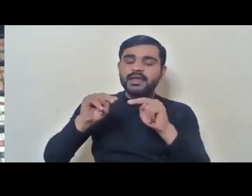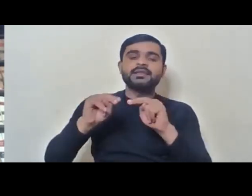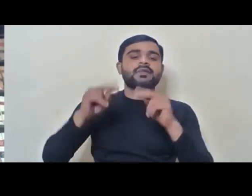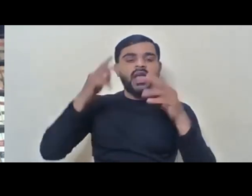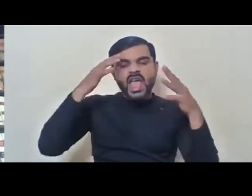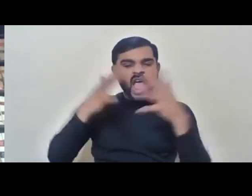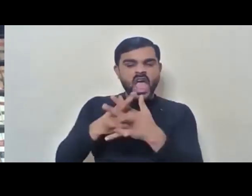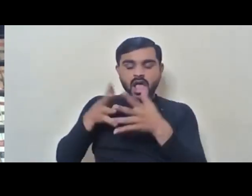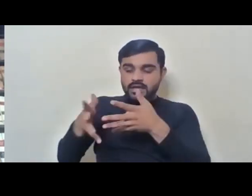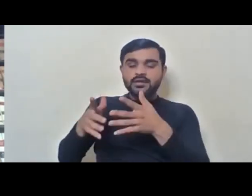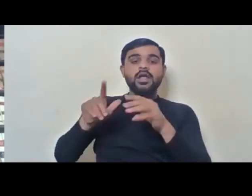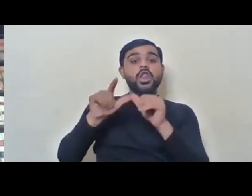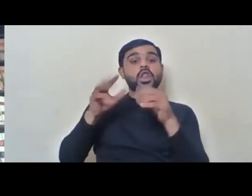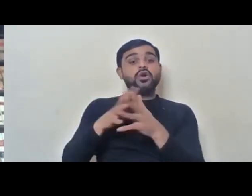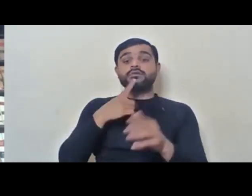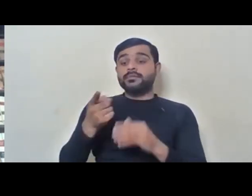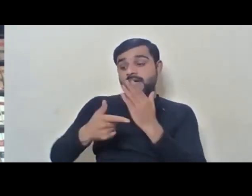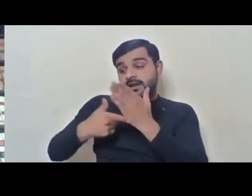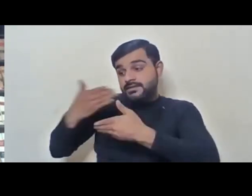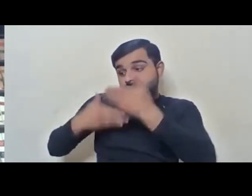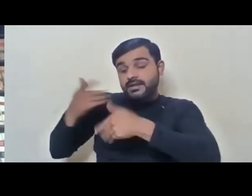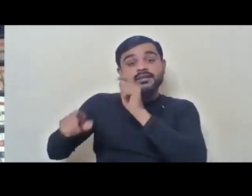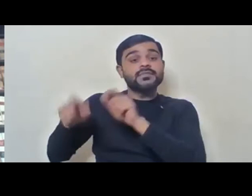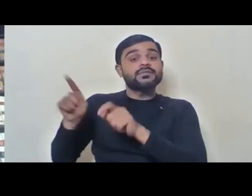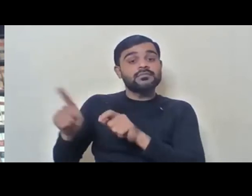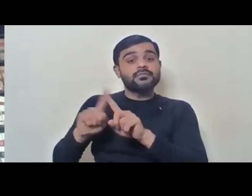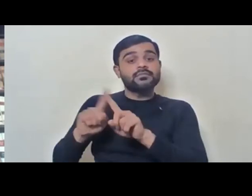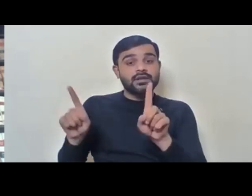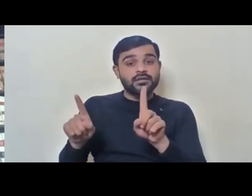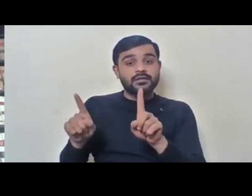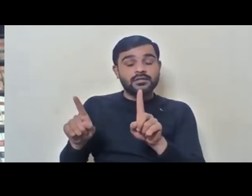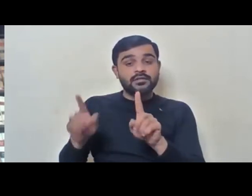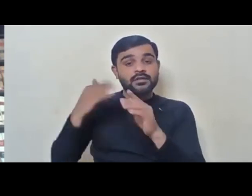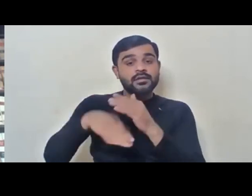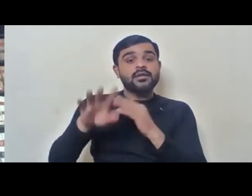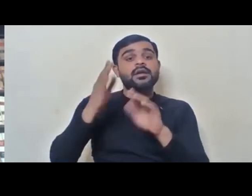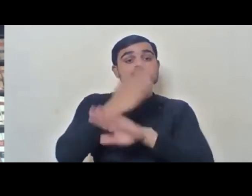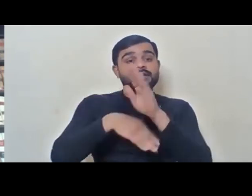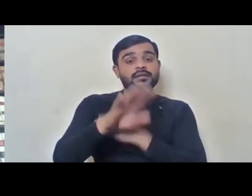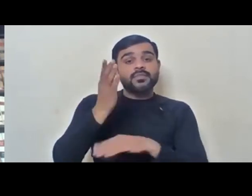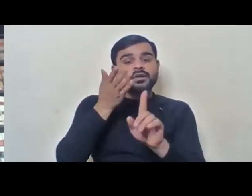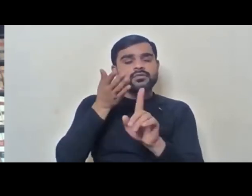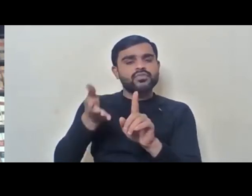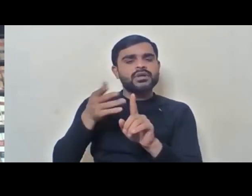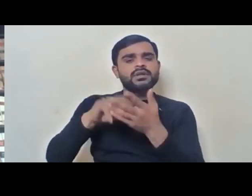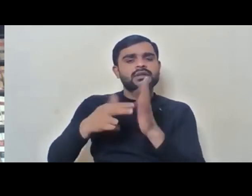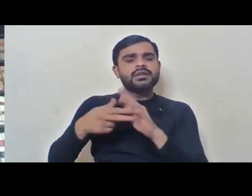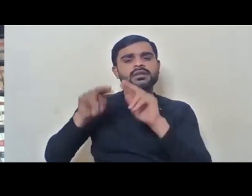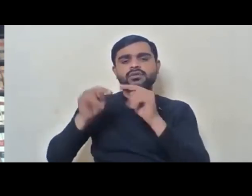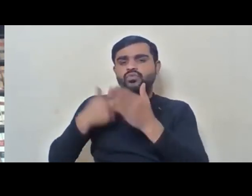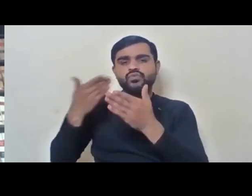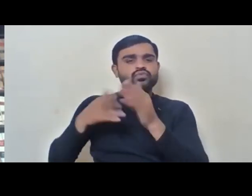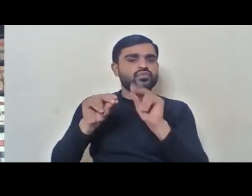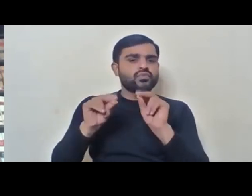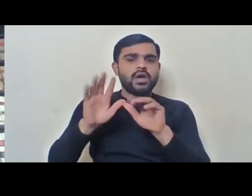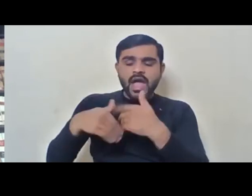know, the law only said that you have to train employees, but, you know, under the Disabilities Act, there is no requirement of training. So how